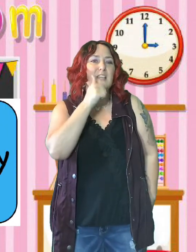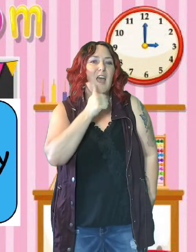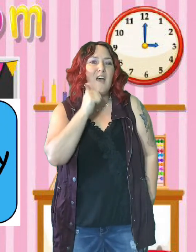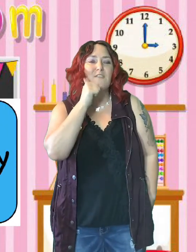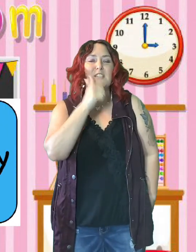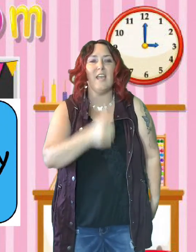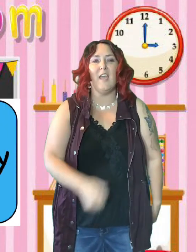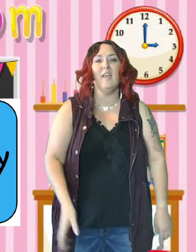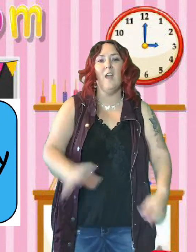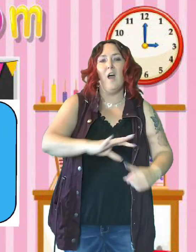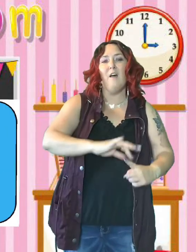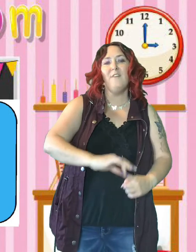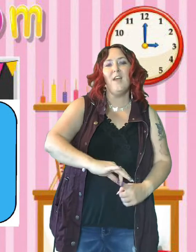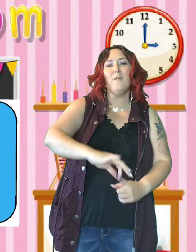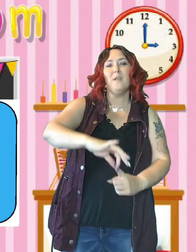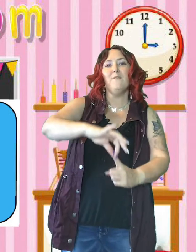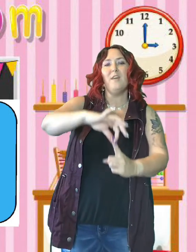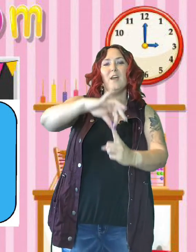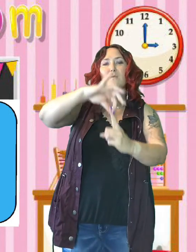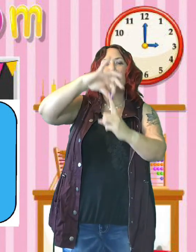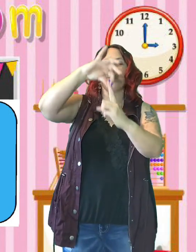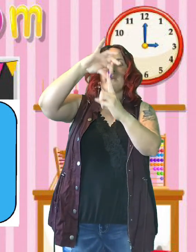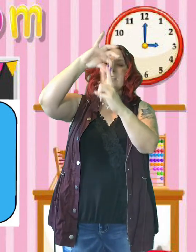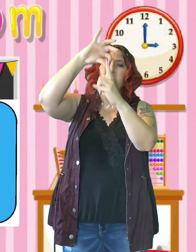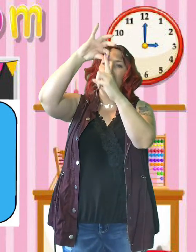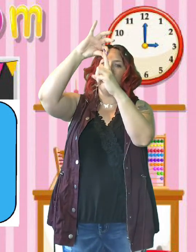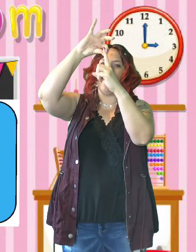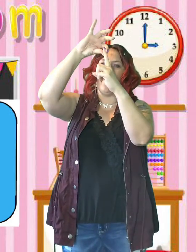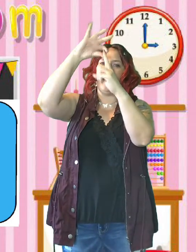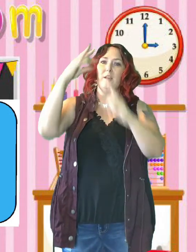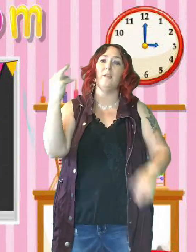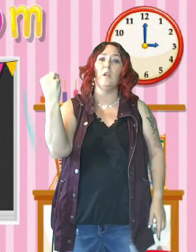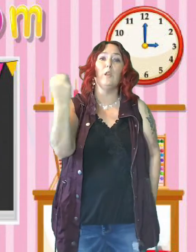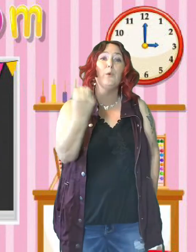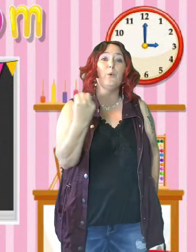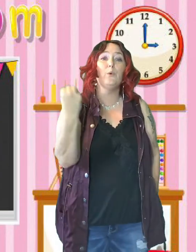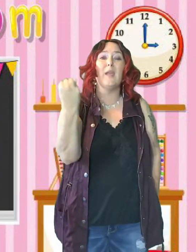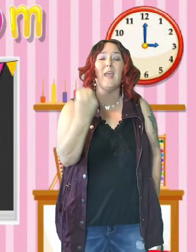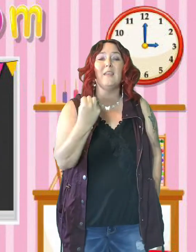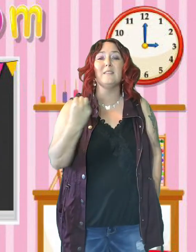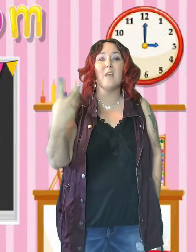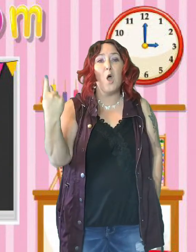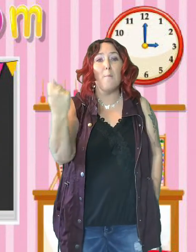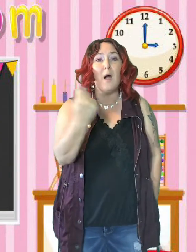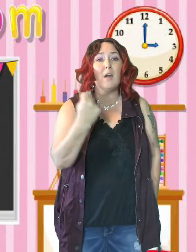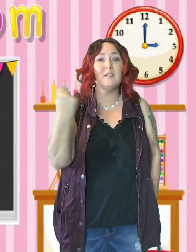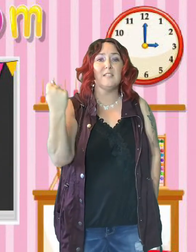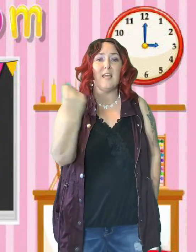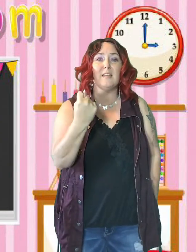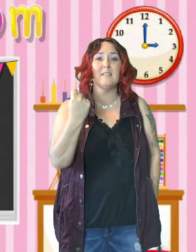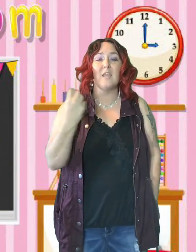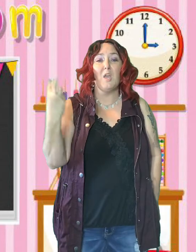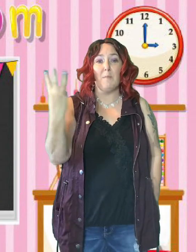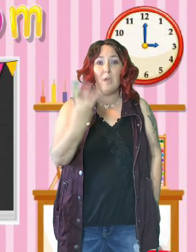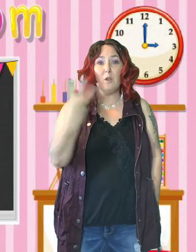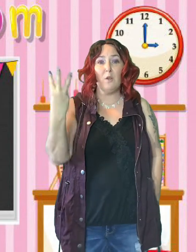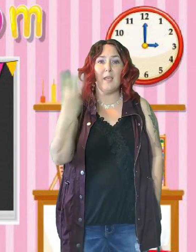every day. A very, very special one. Lunes, martes, miércoles,